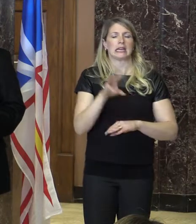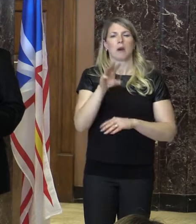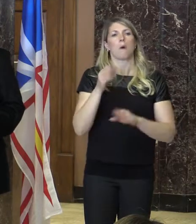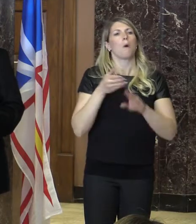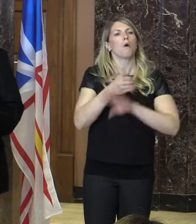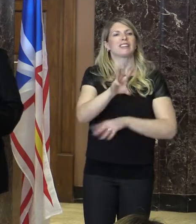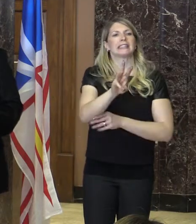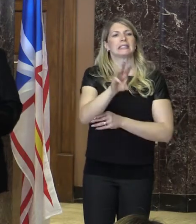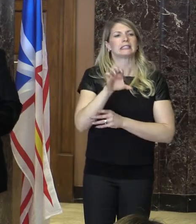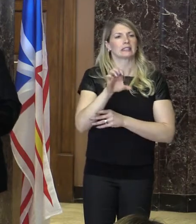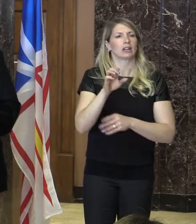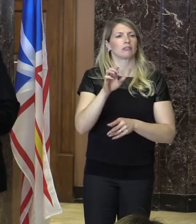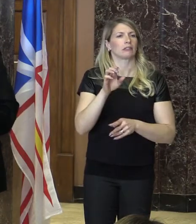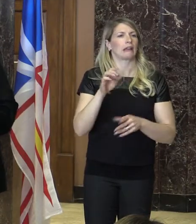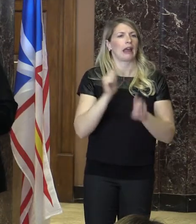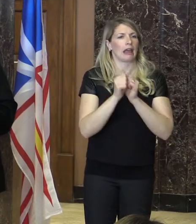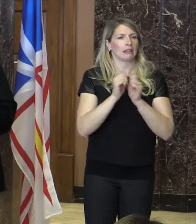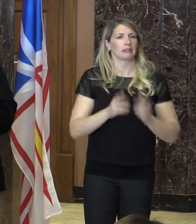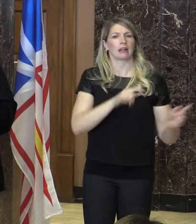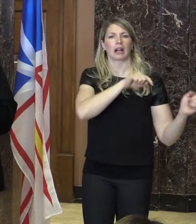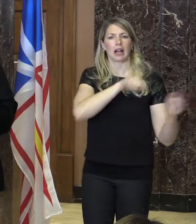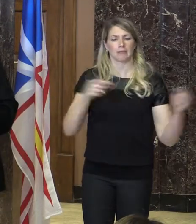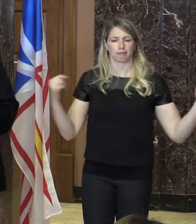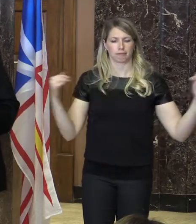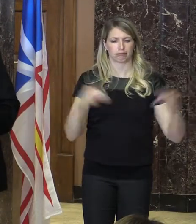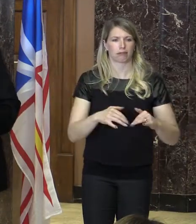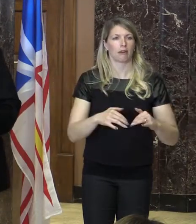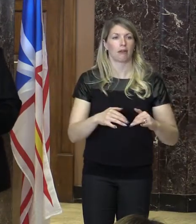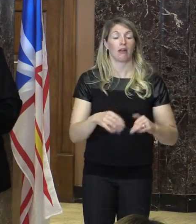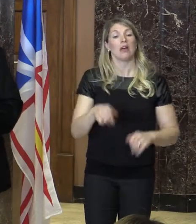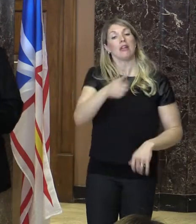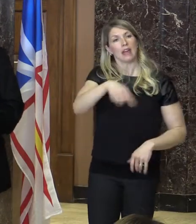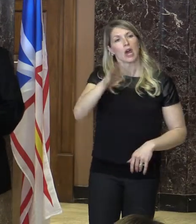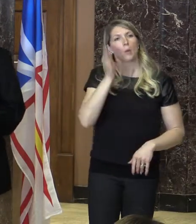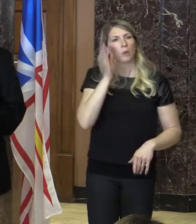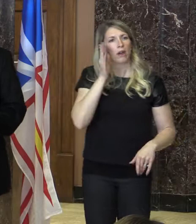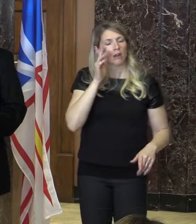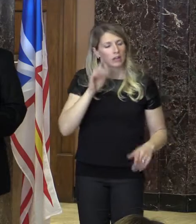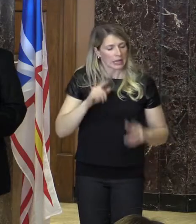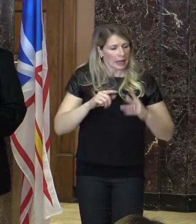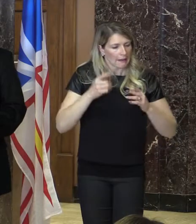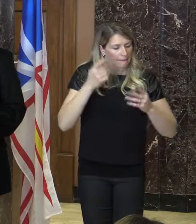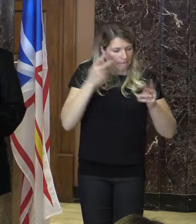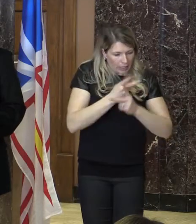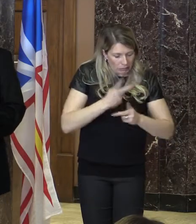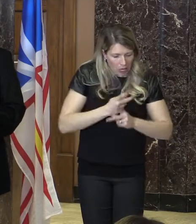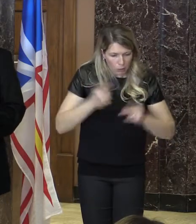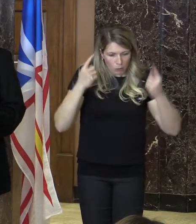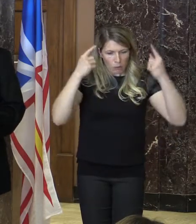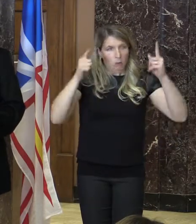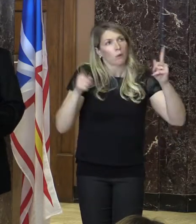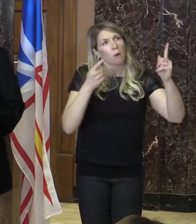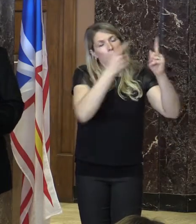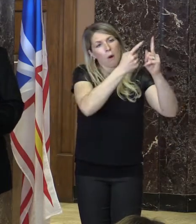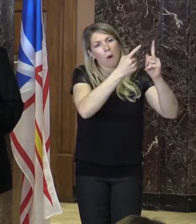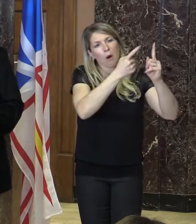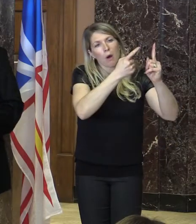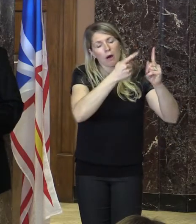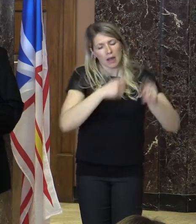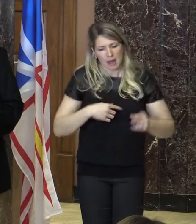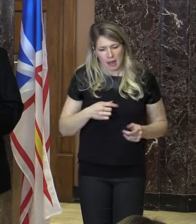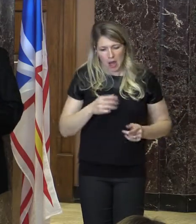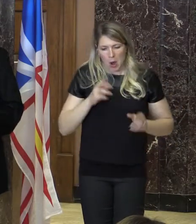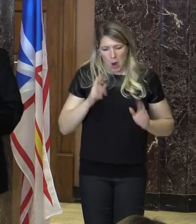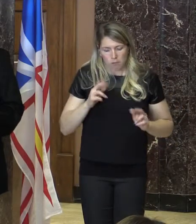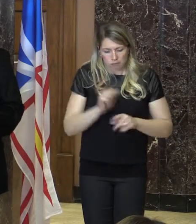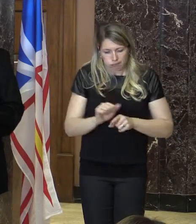athletes will come to compete. They will reach their goals, set their best times, win medals, but just as importantly,